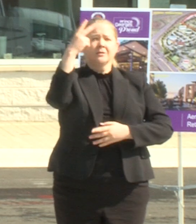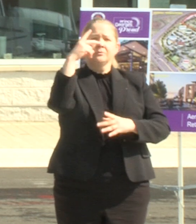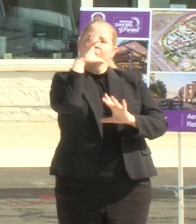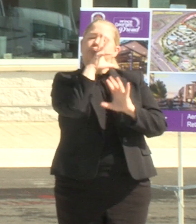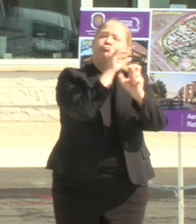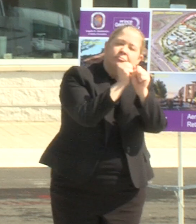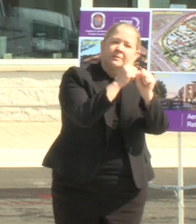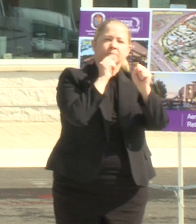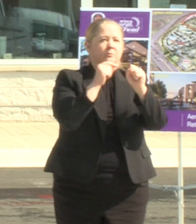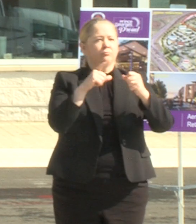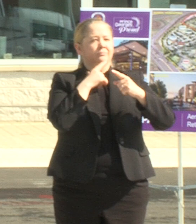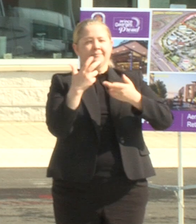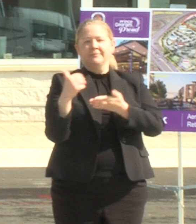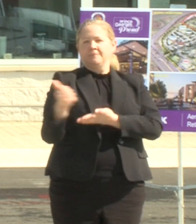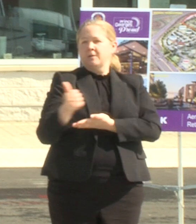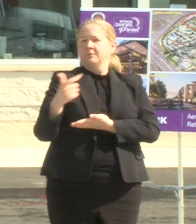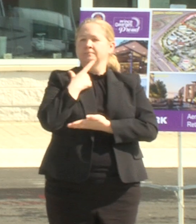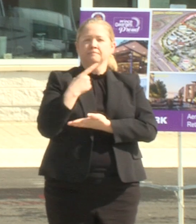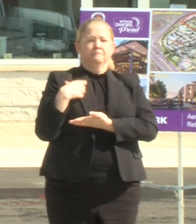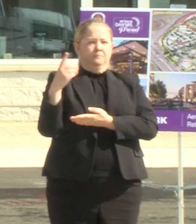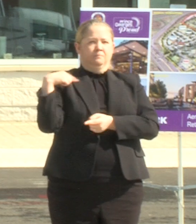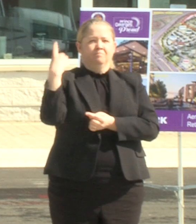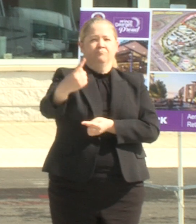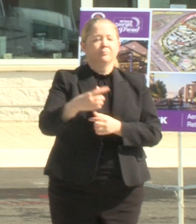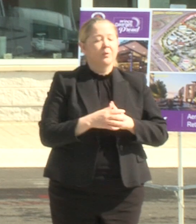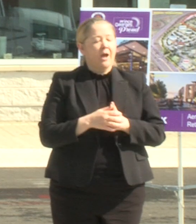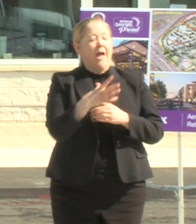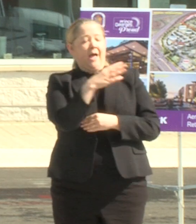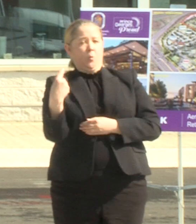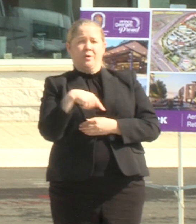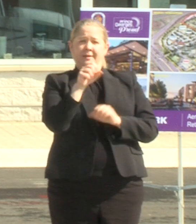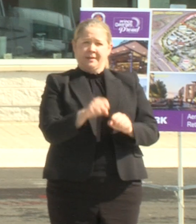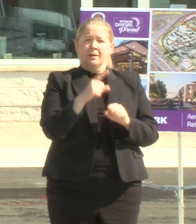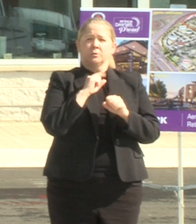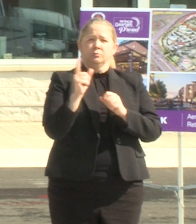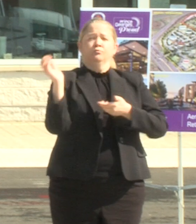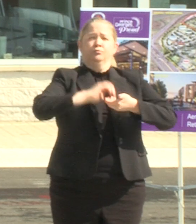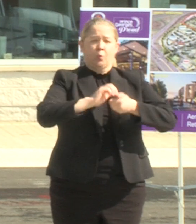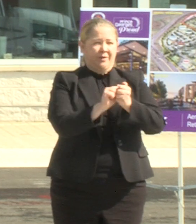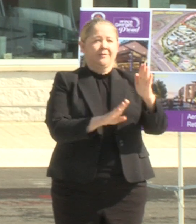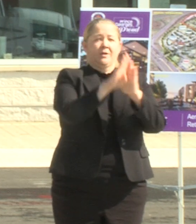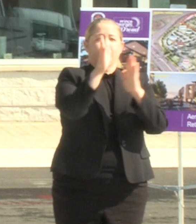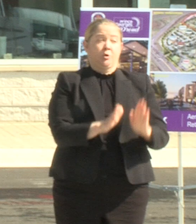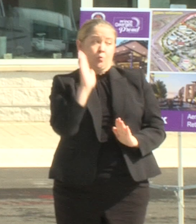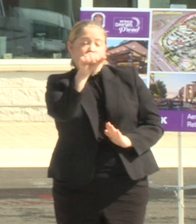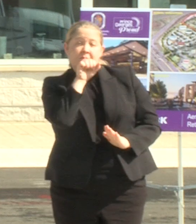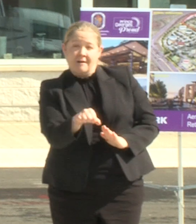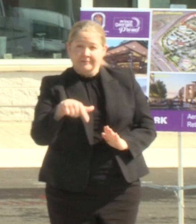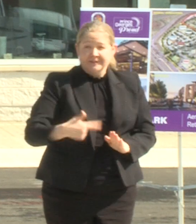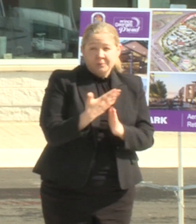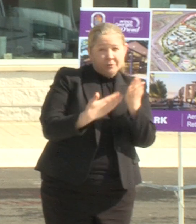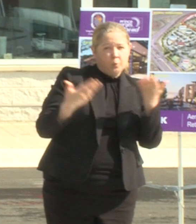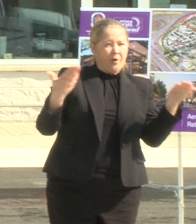transit oriented development offers and we can do it with developers and you'll love this part from Prince